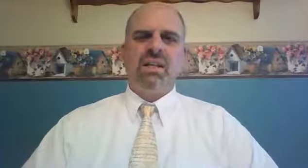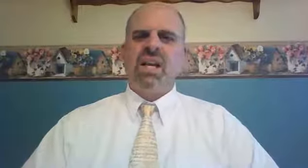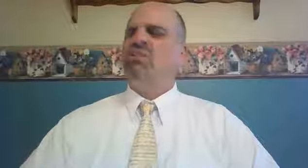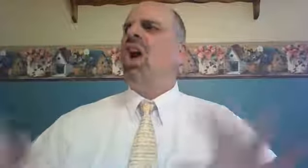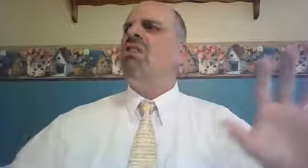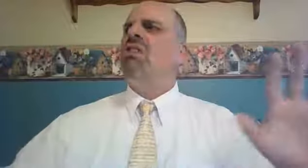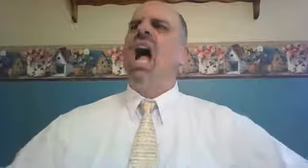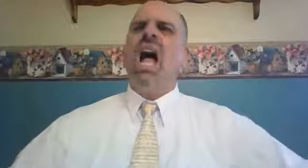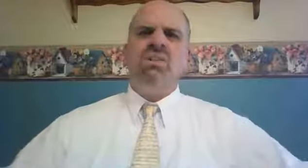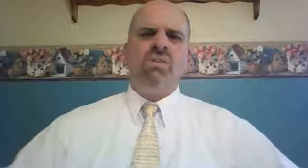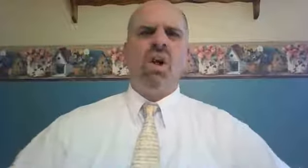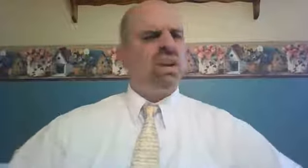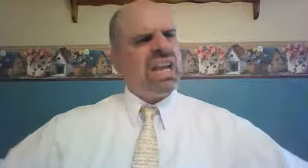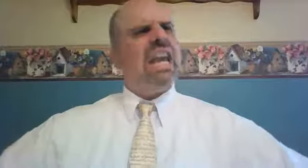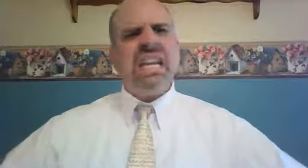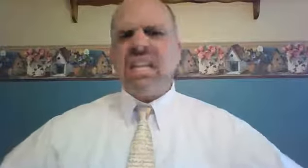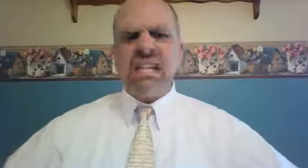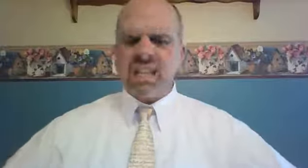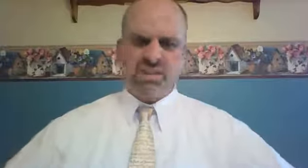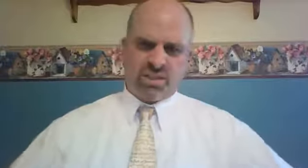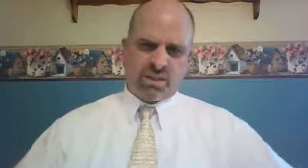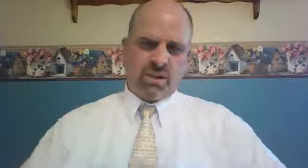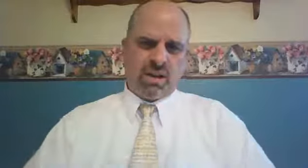It's all God's fault. He did this to me.